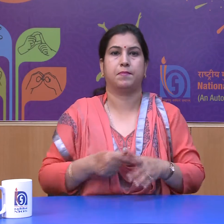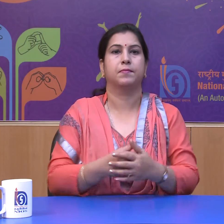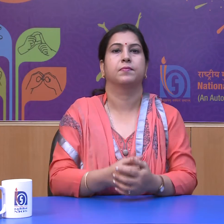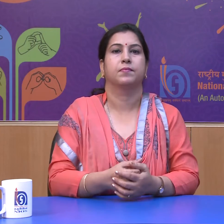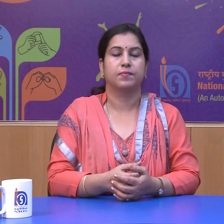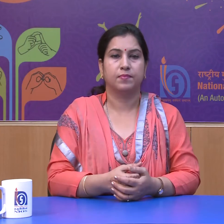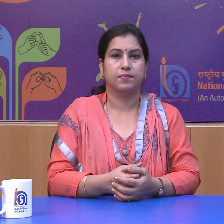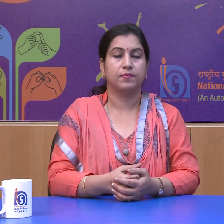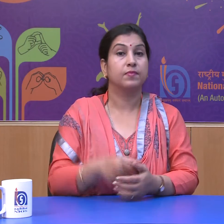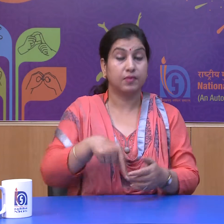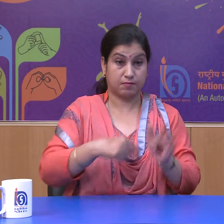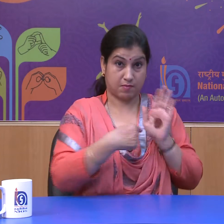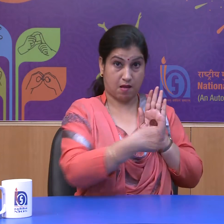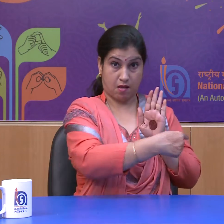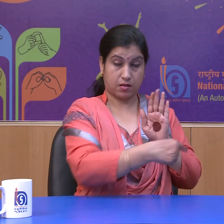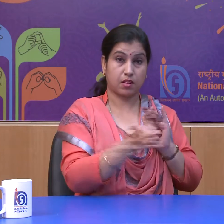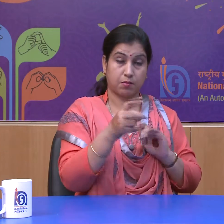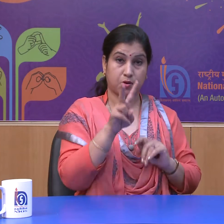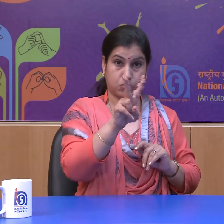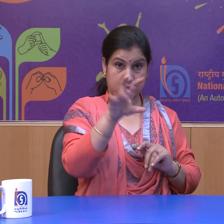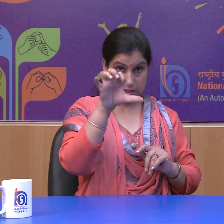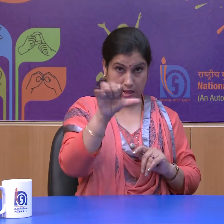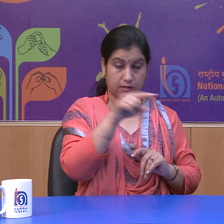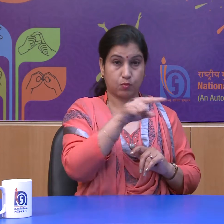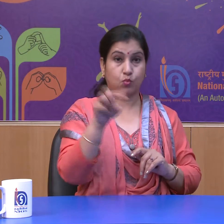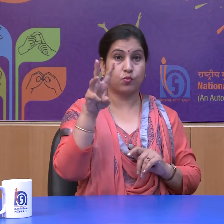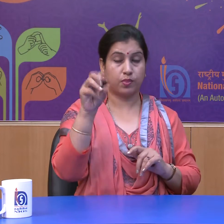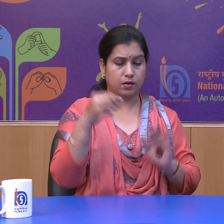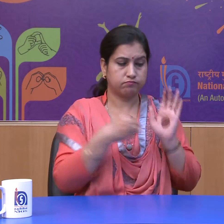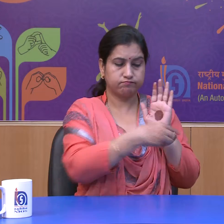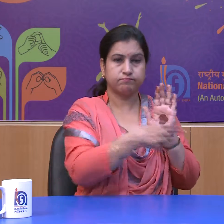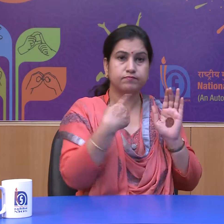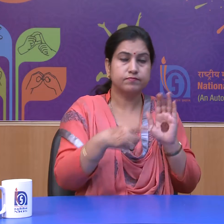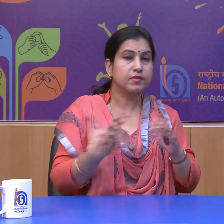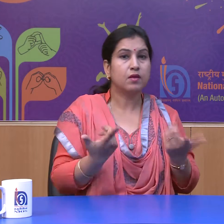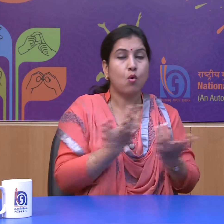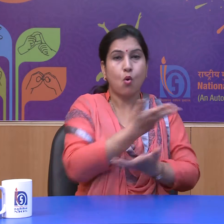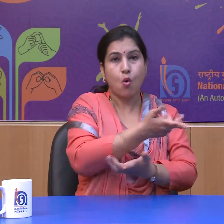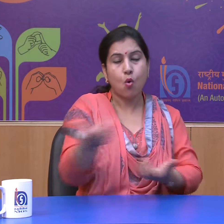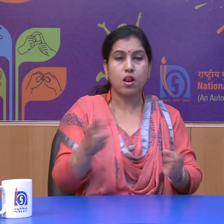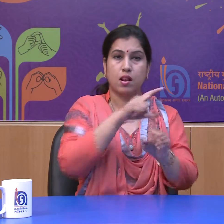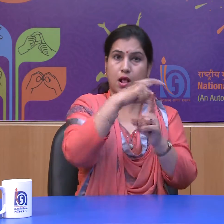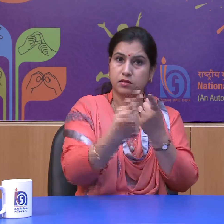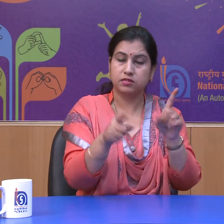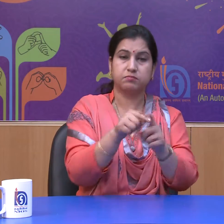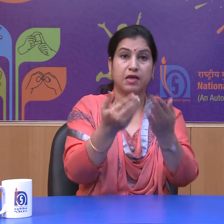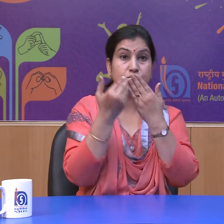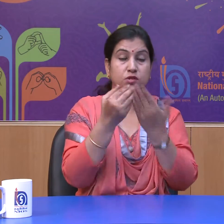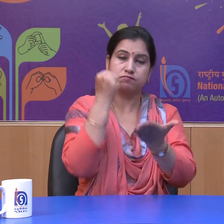Article 29 to 30 give protection to culture and educational rights of people.